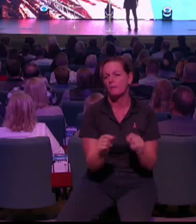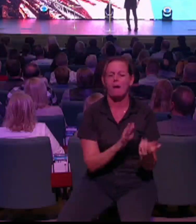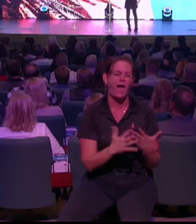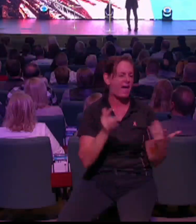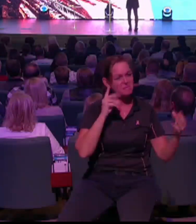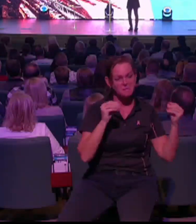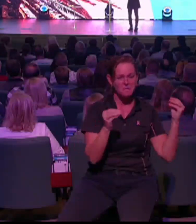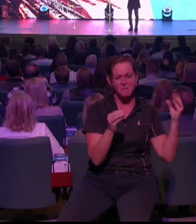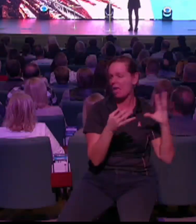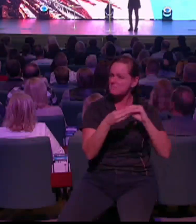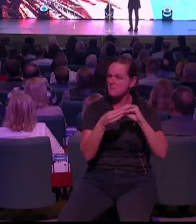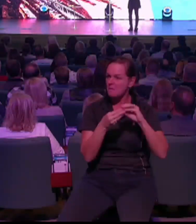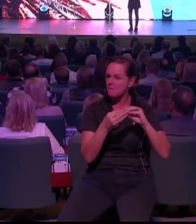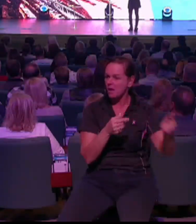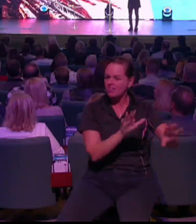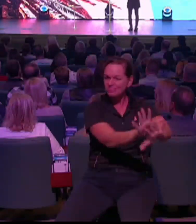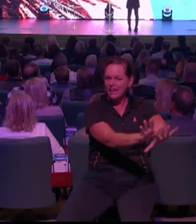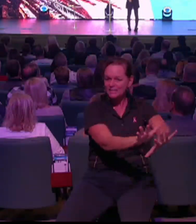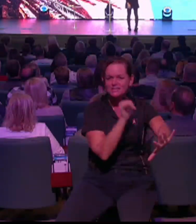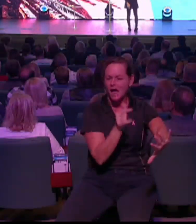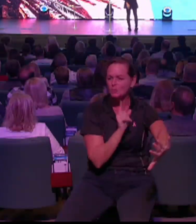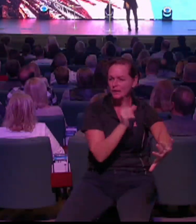grandbabies. I'm serious.